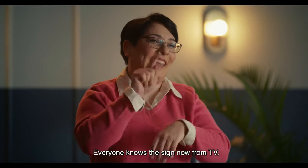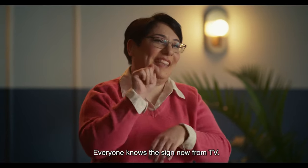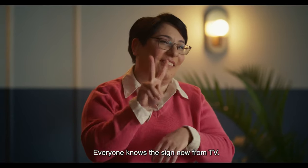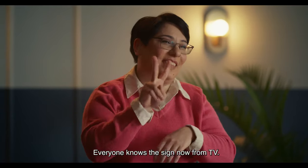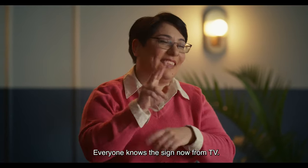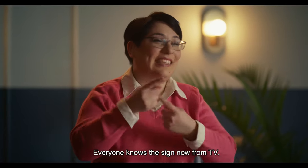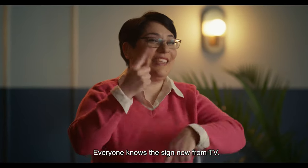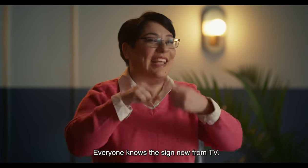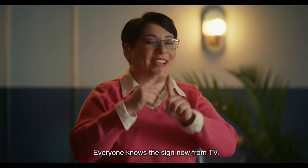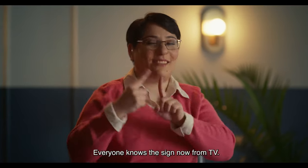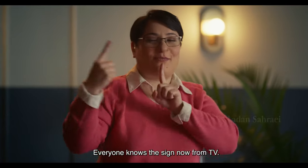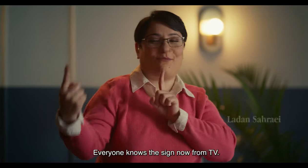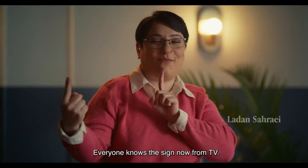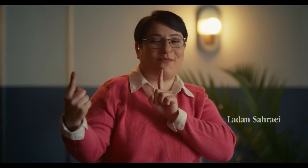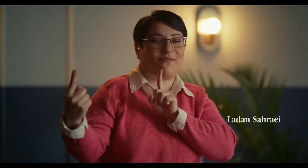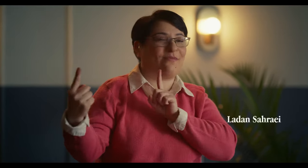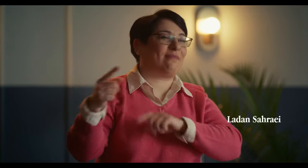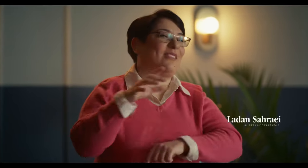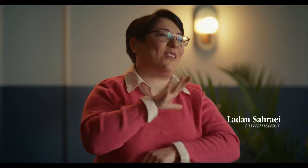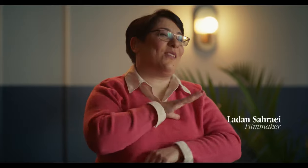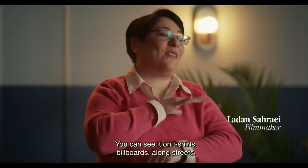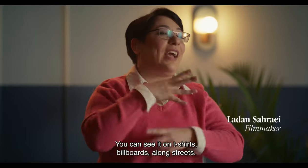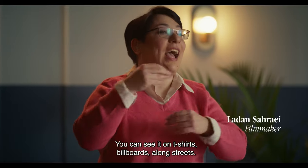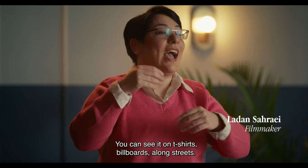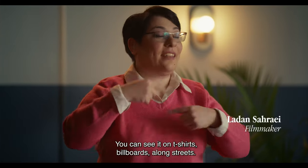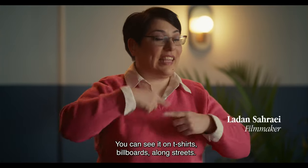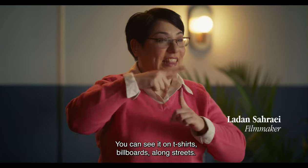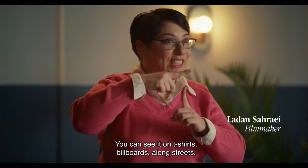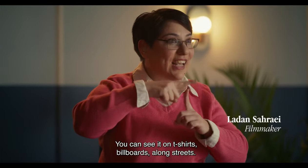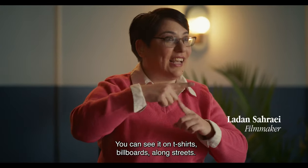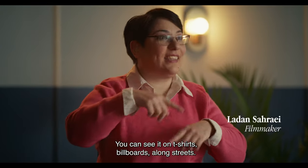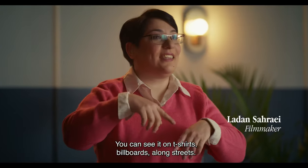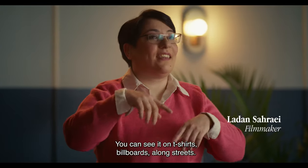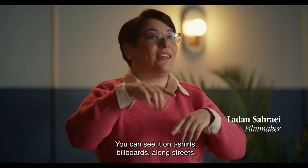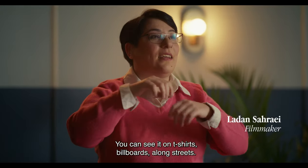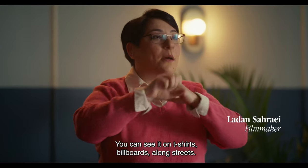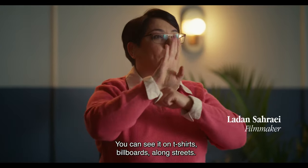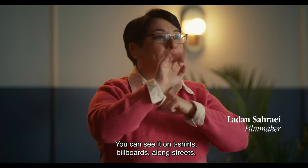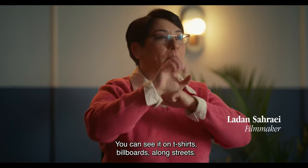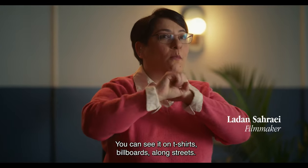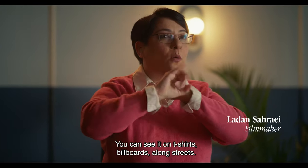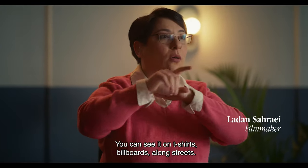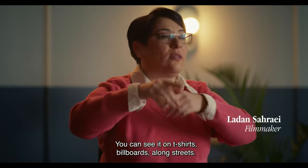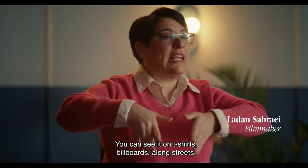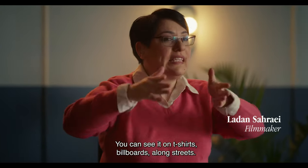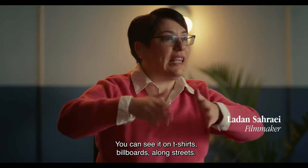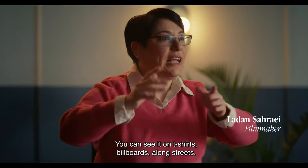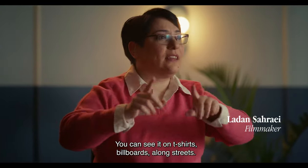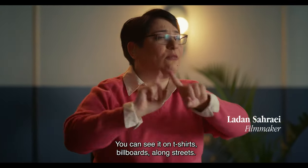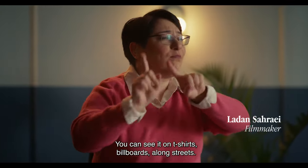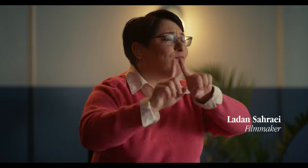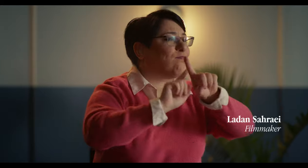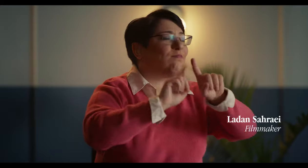Everyone knows the sign now from TV. You can see it on t-shirts, billboards,